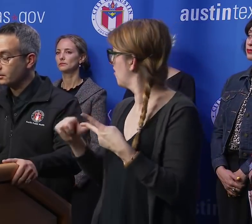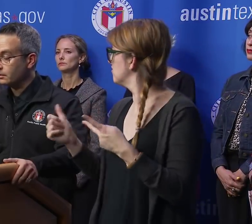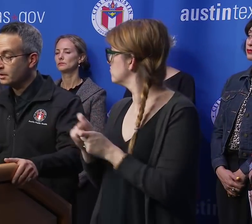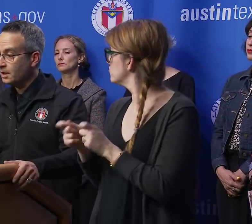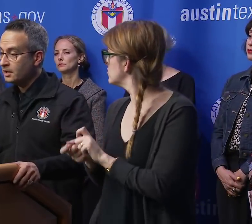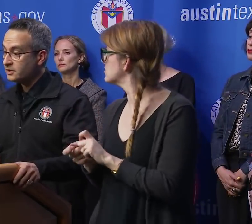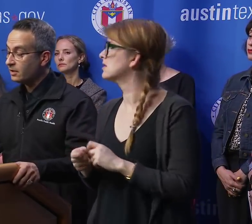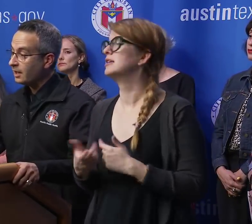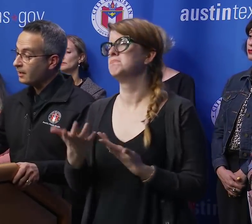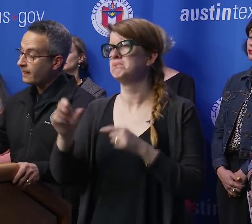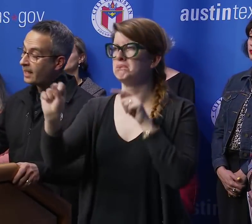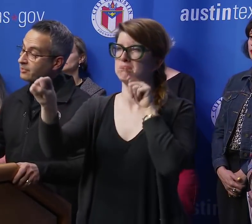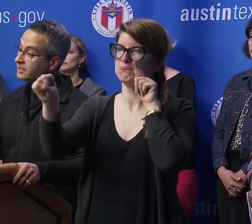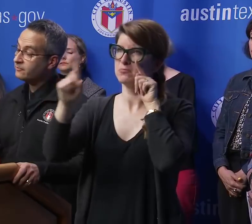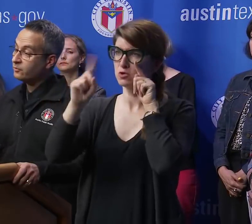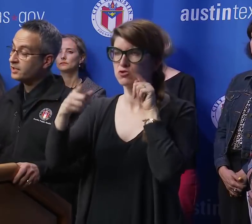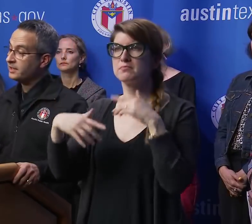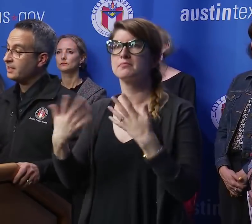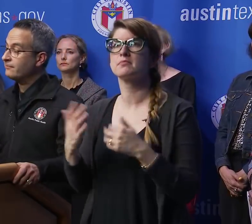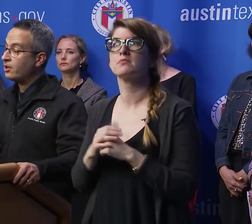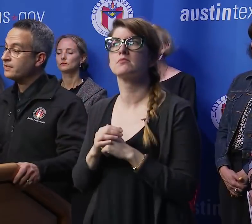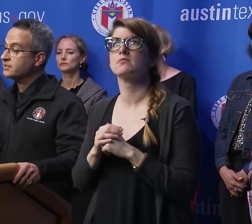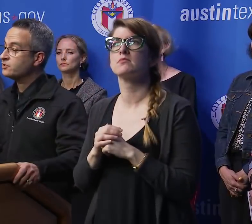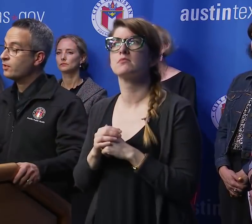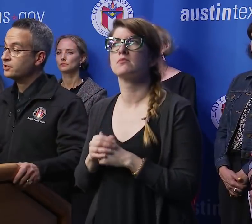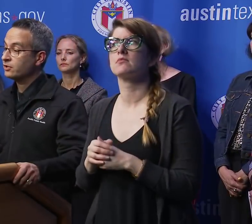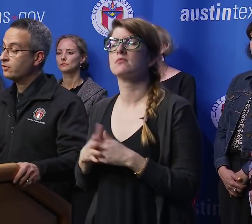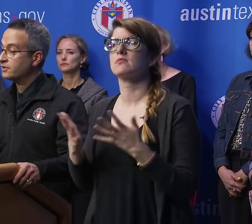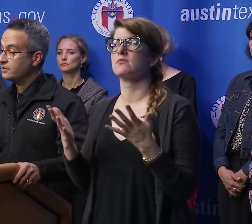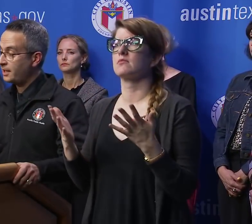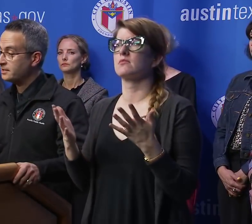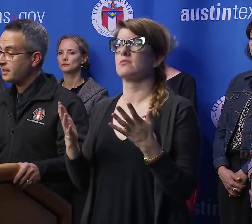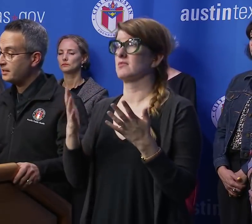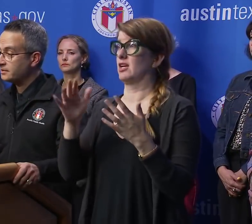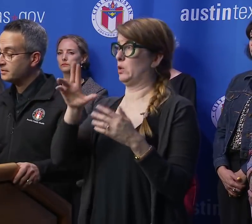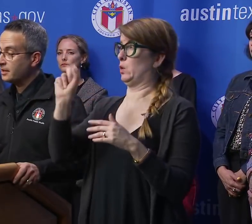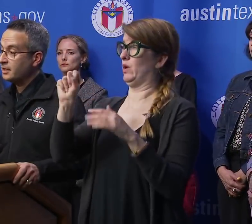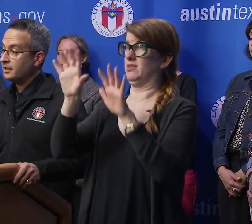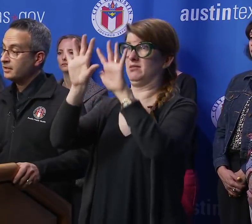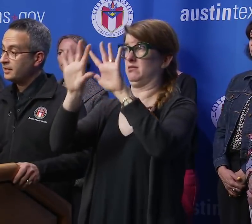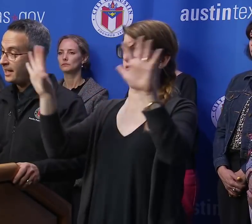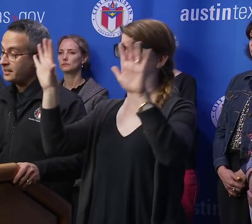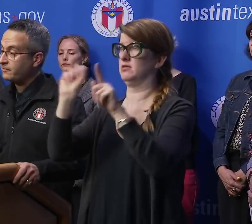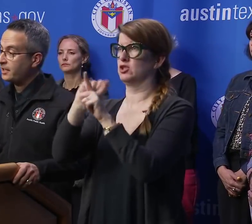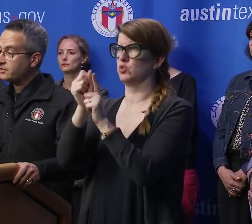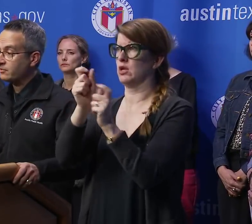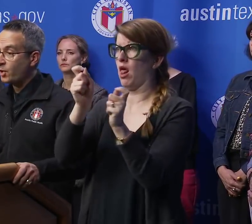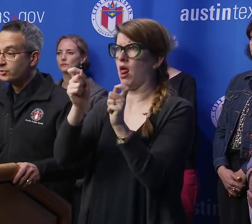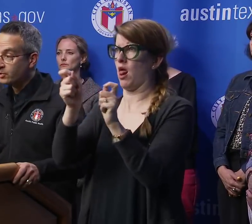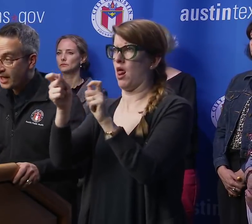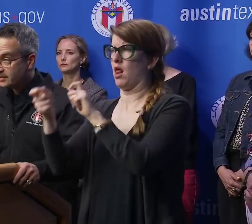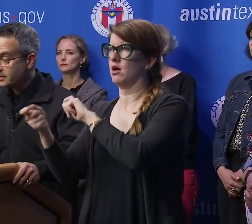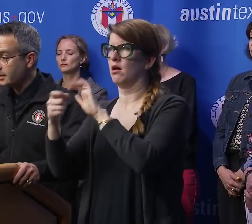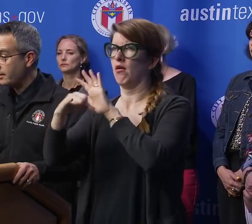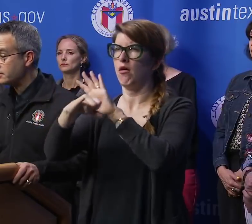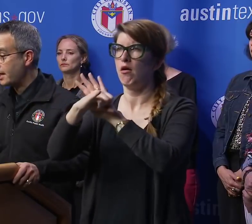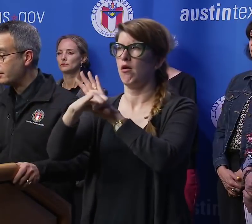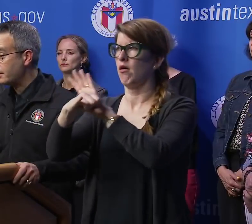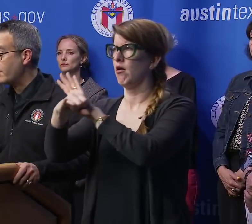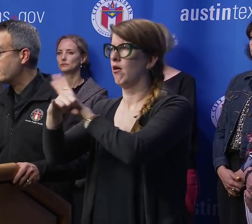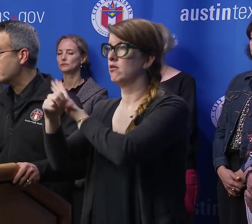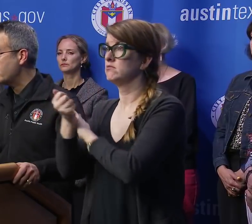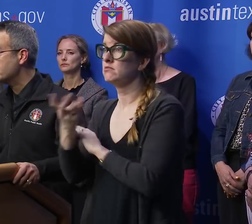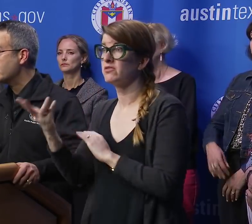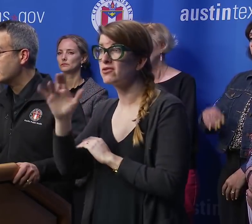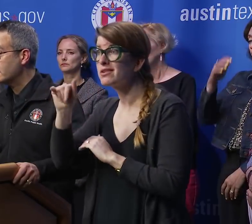Sure. So, I believe with the evolving situation across the United States, the identification of multiple cases in Harris